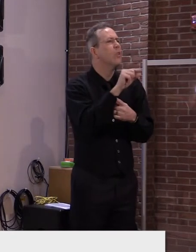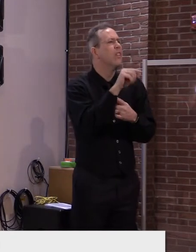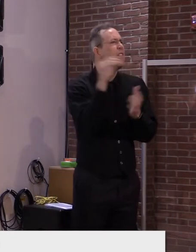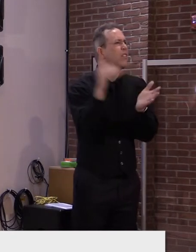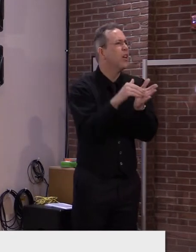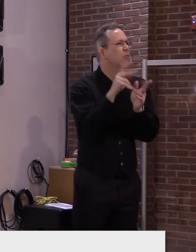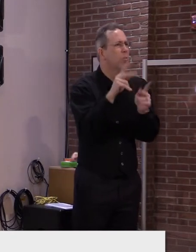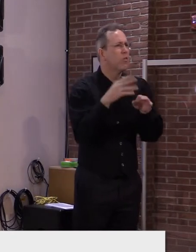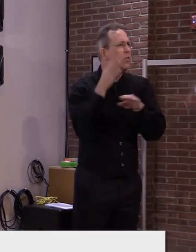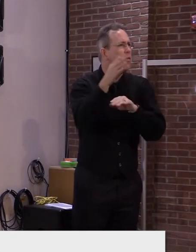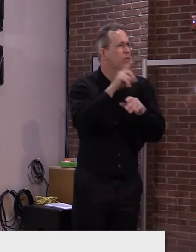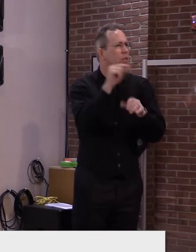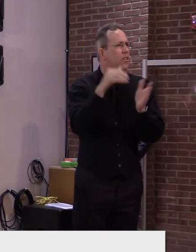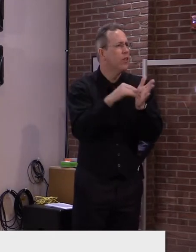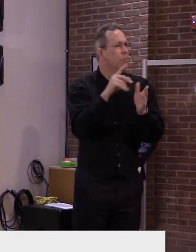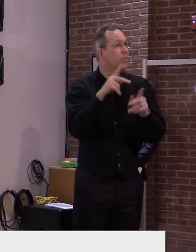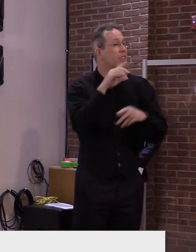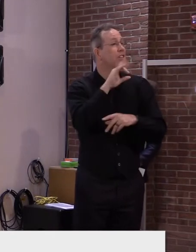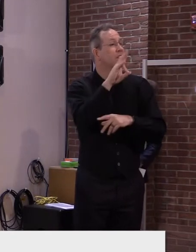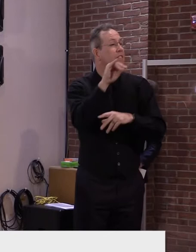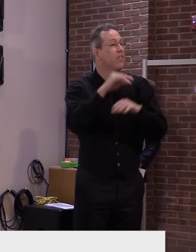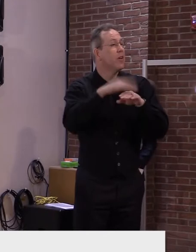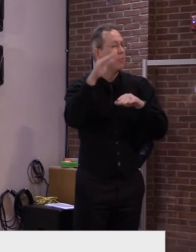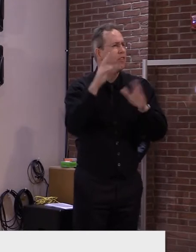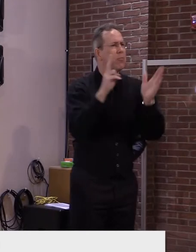able to open to the next phase very soon.